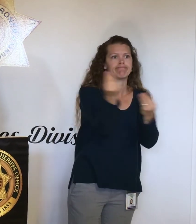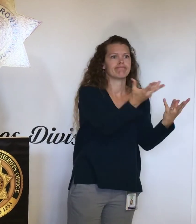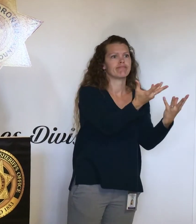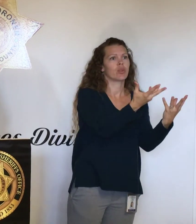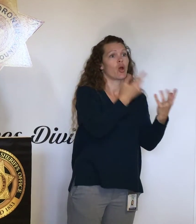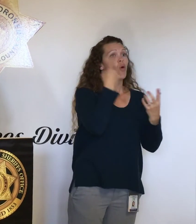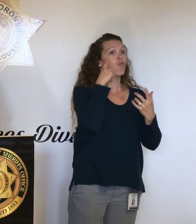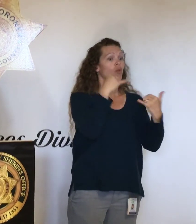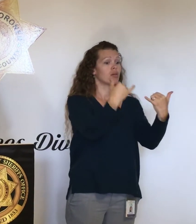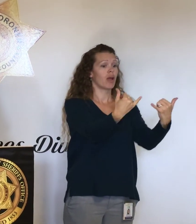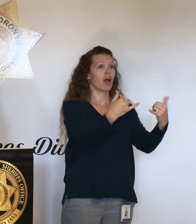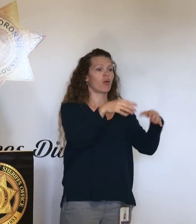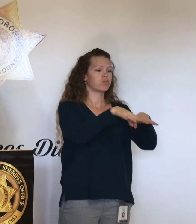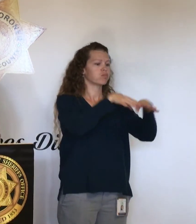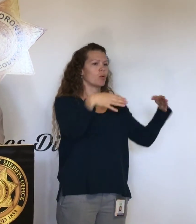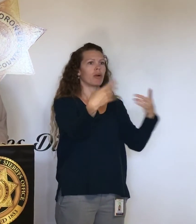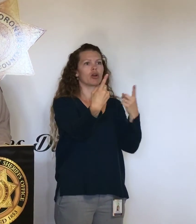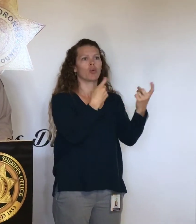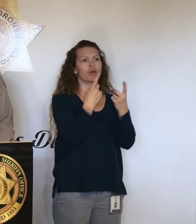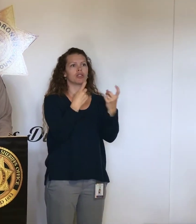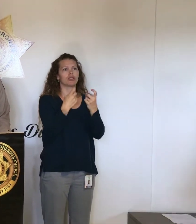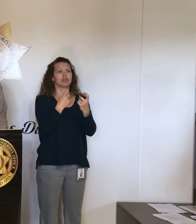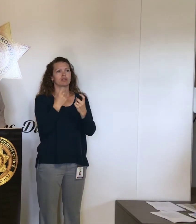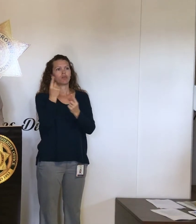I'd like to open up for questions, one at a time.